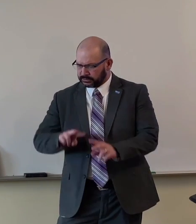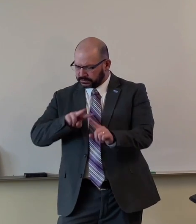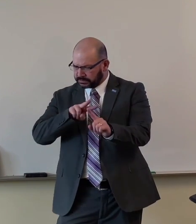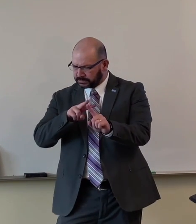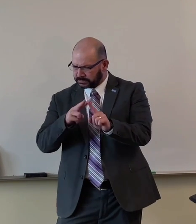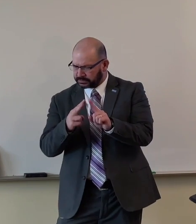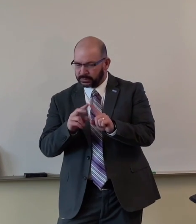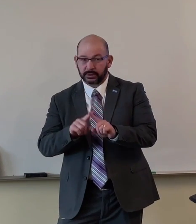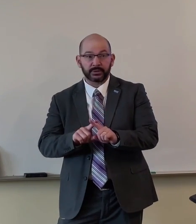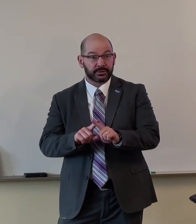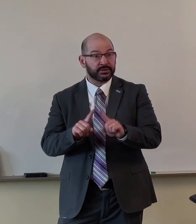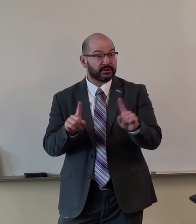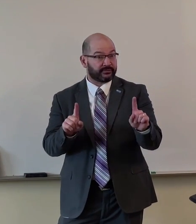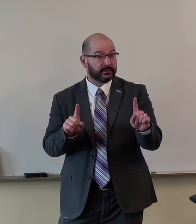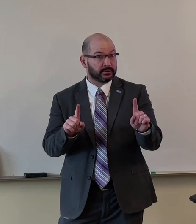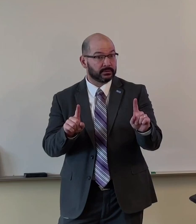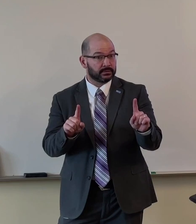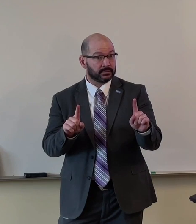Or, if your perspective is different,